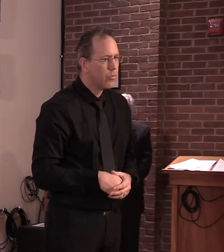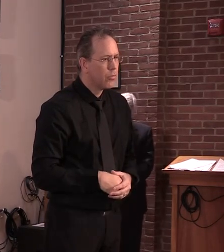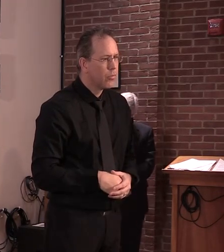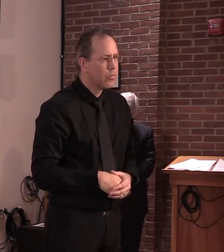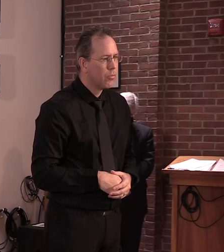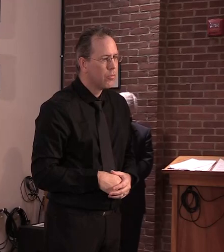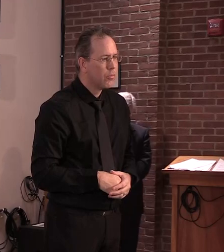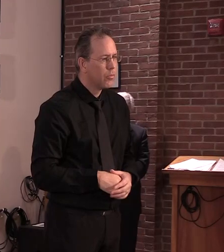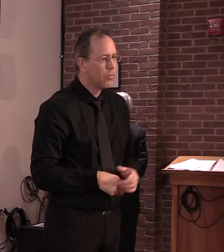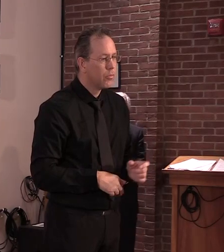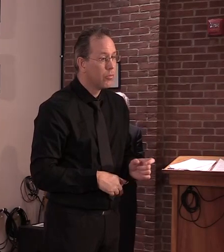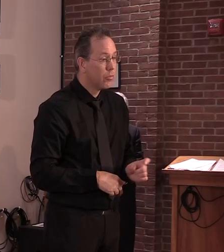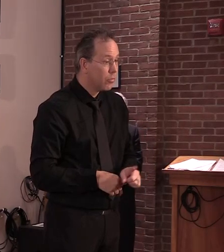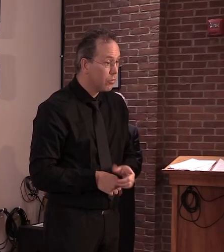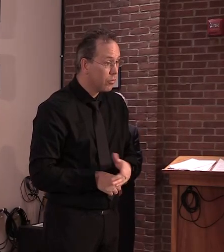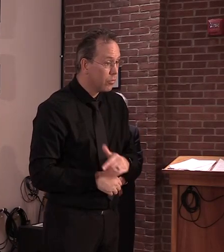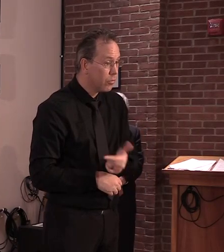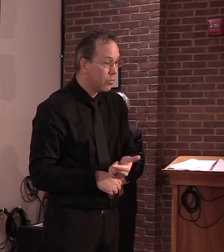Greg, the county courier.